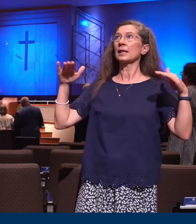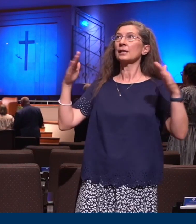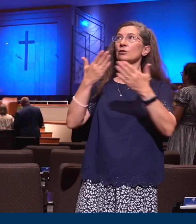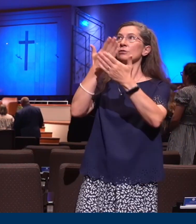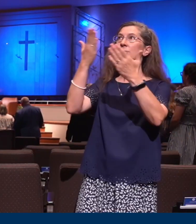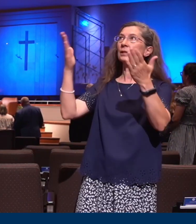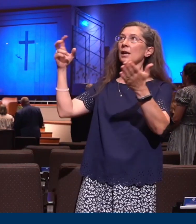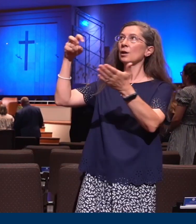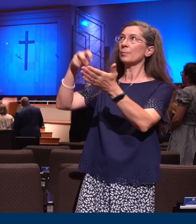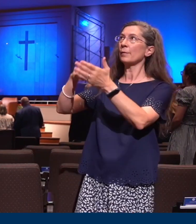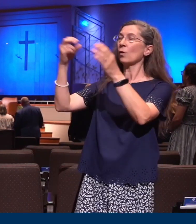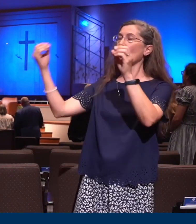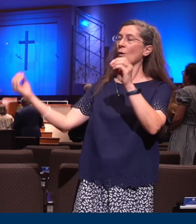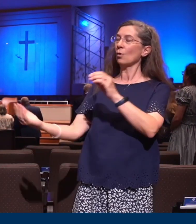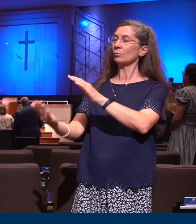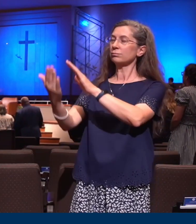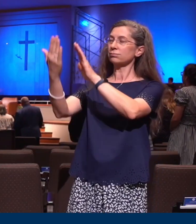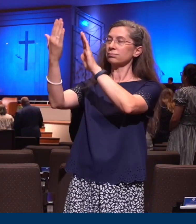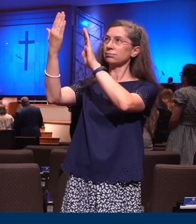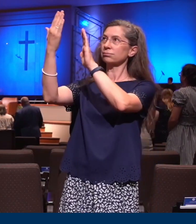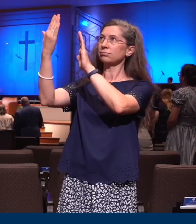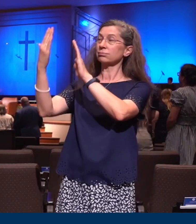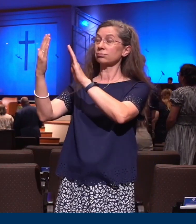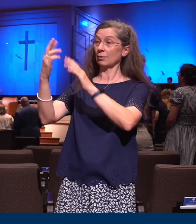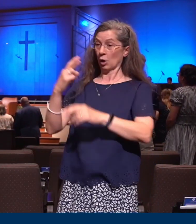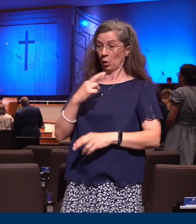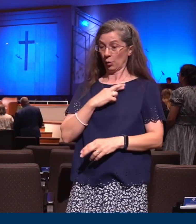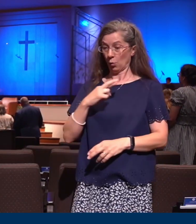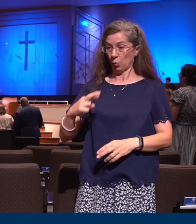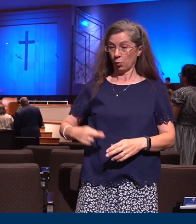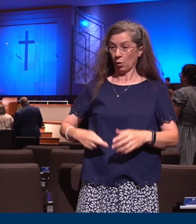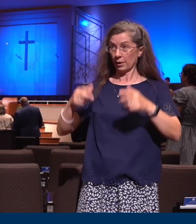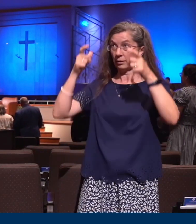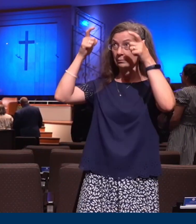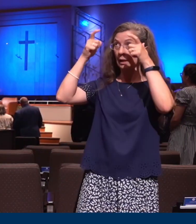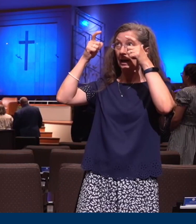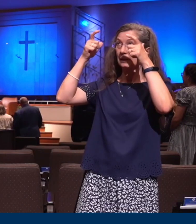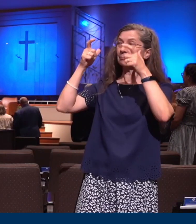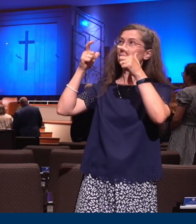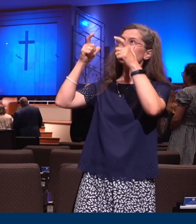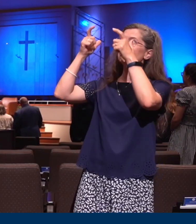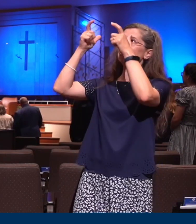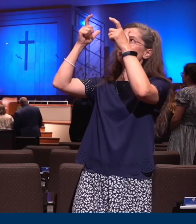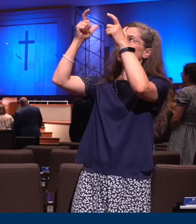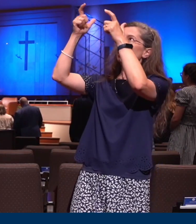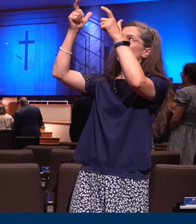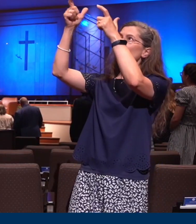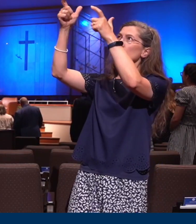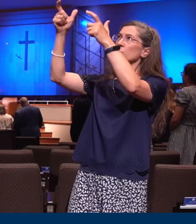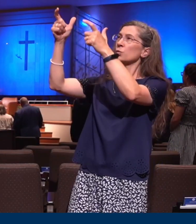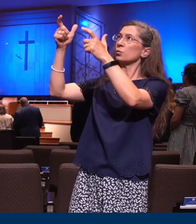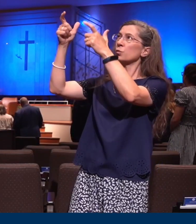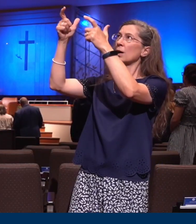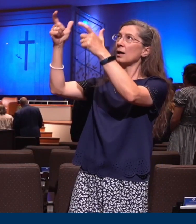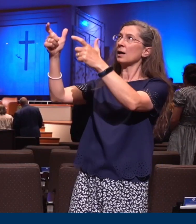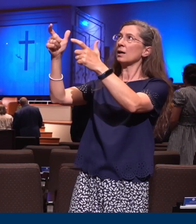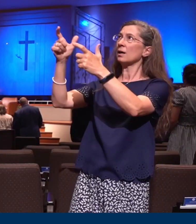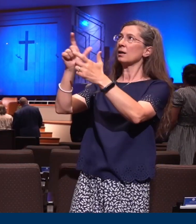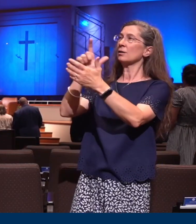fall. Bring forth the royal diadem and crown